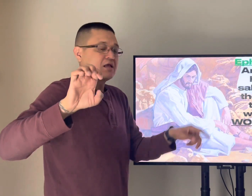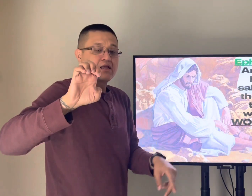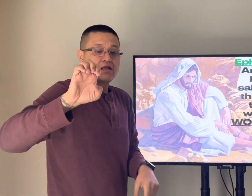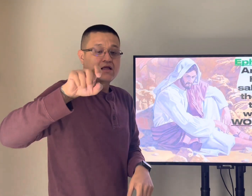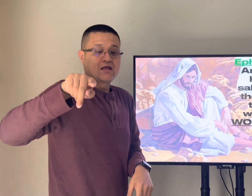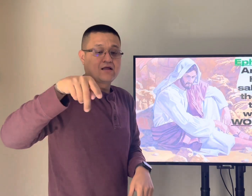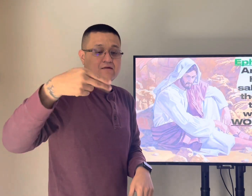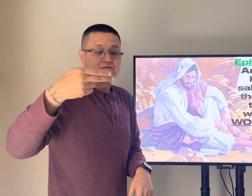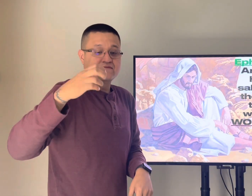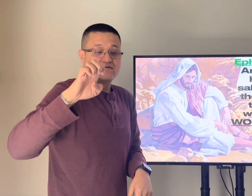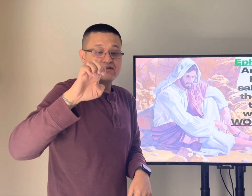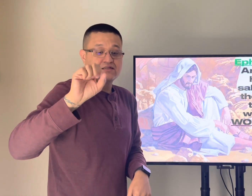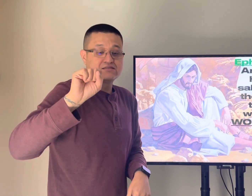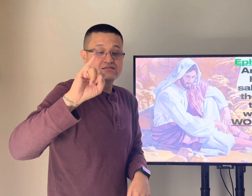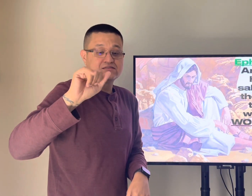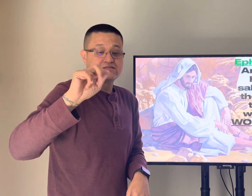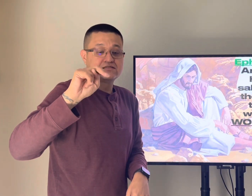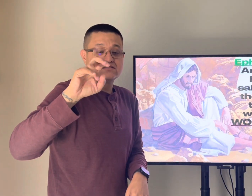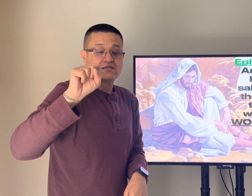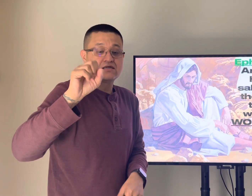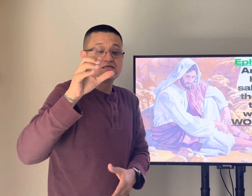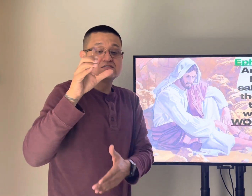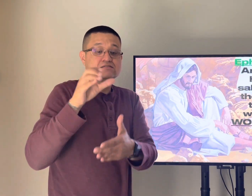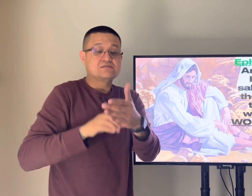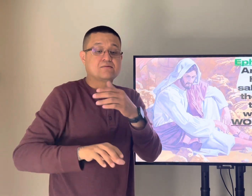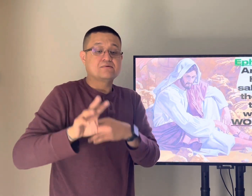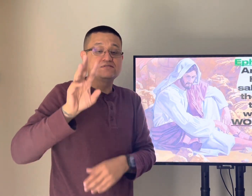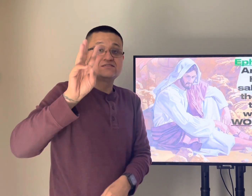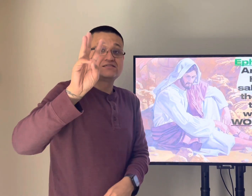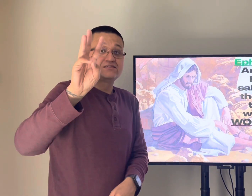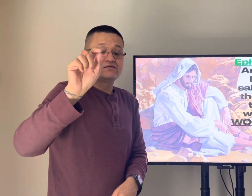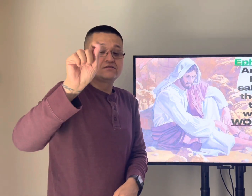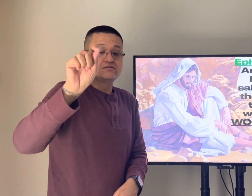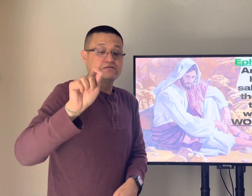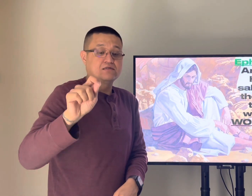yeah i've added this a little more clarification in ephesians 6 and 17